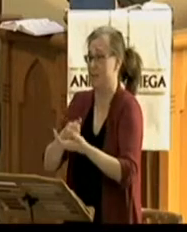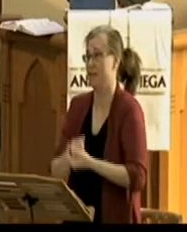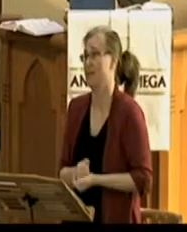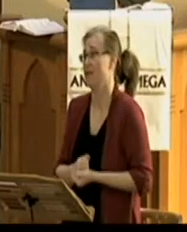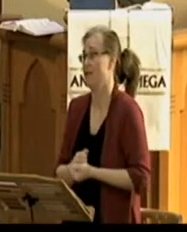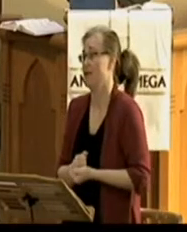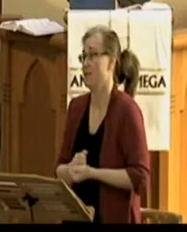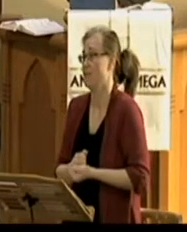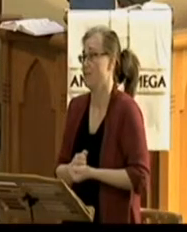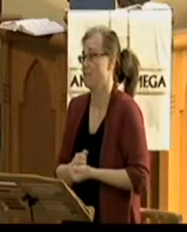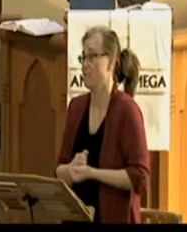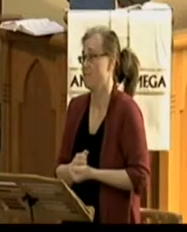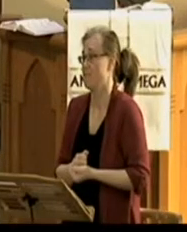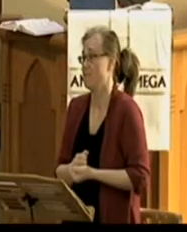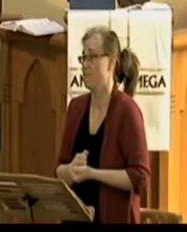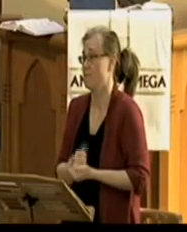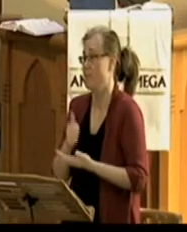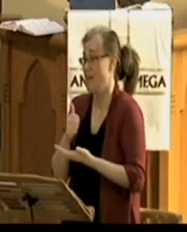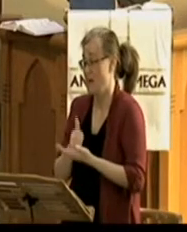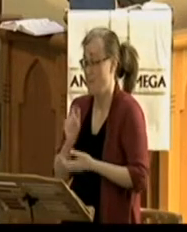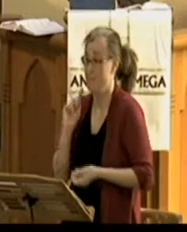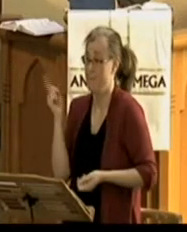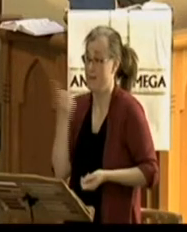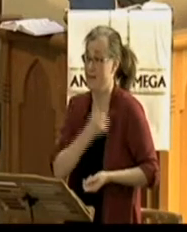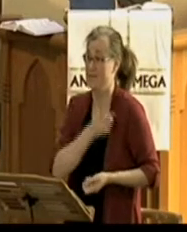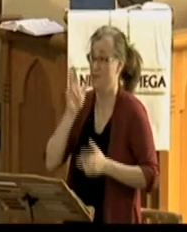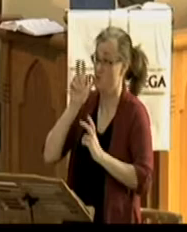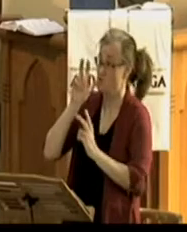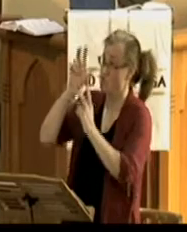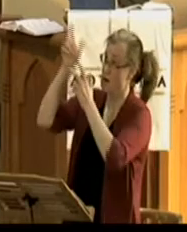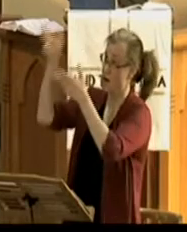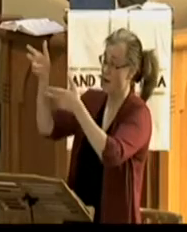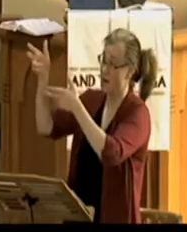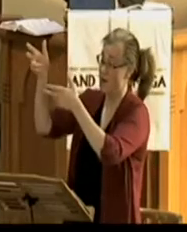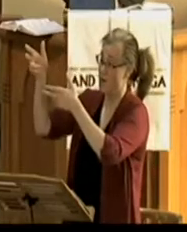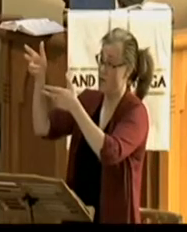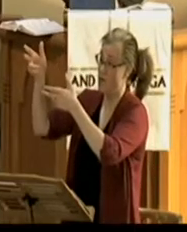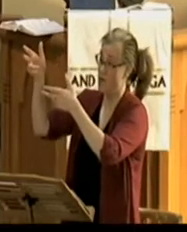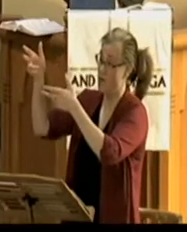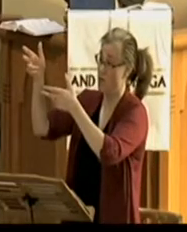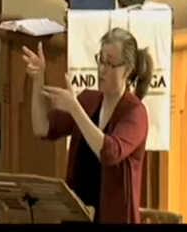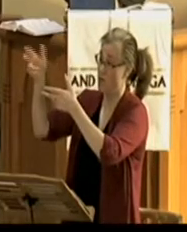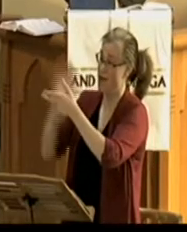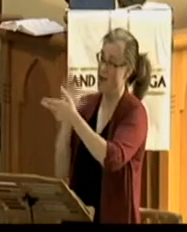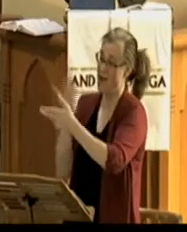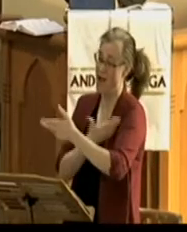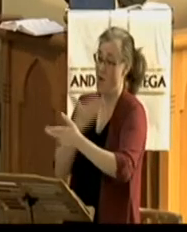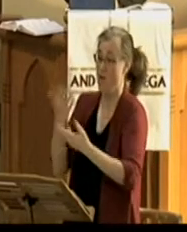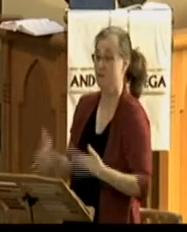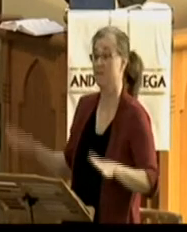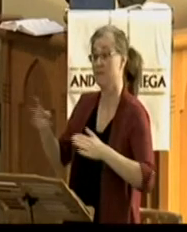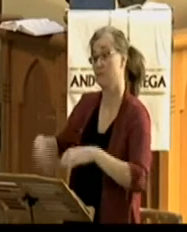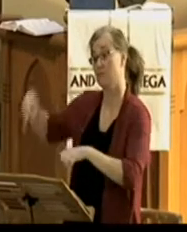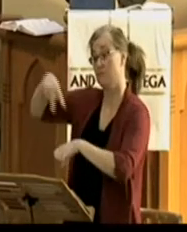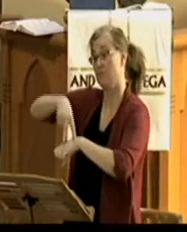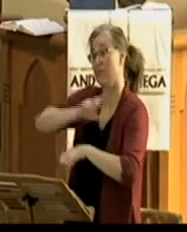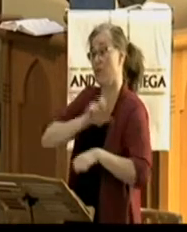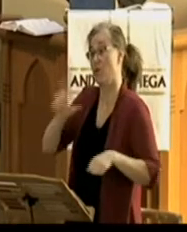That we may always cry out to you. To you Lord Jesus. Our risen Lord. Along with Thomas. Saying joyfully. My